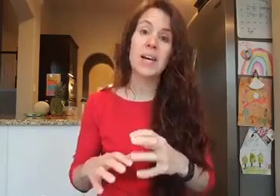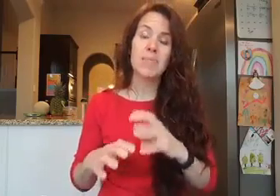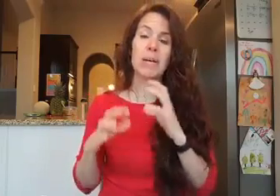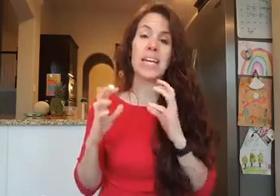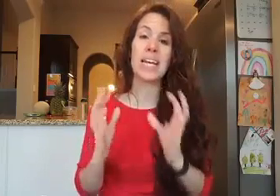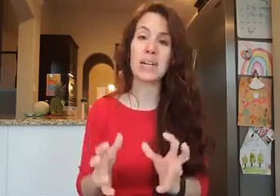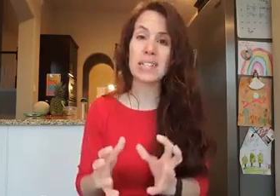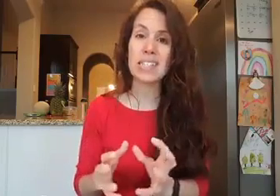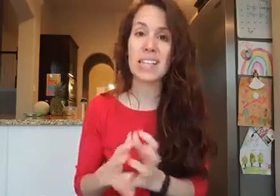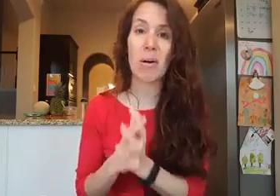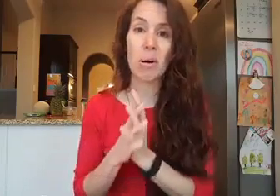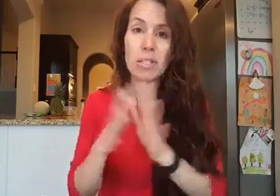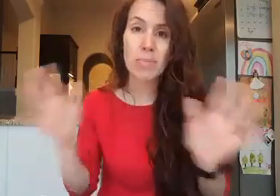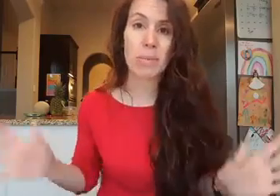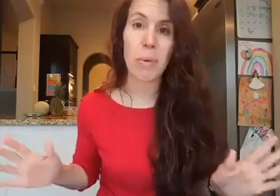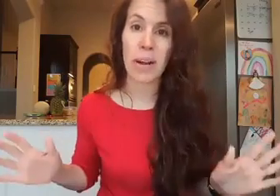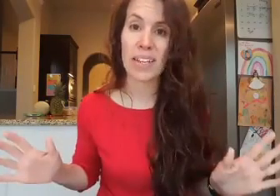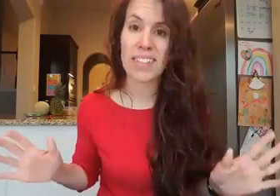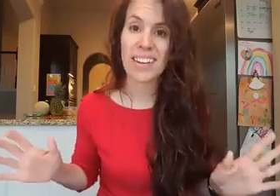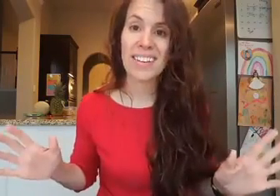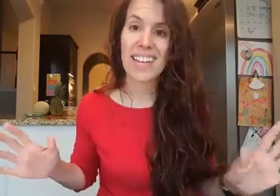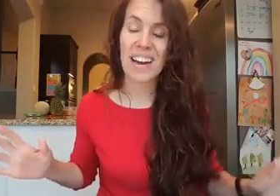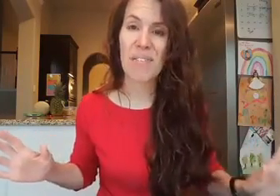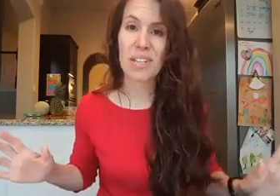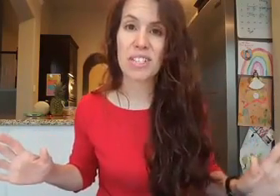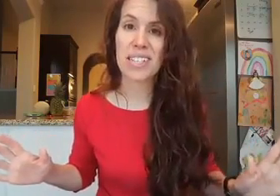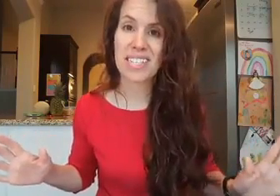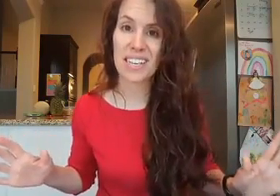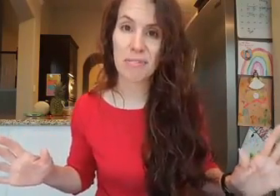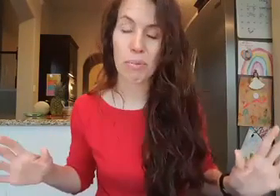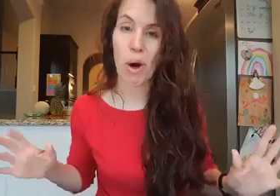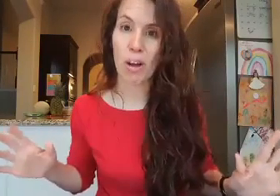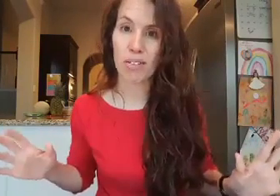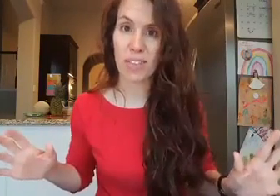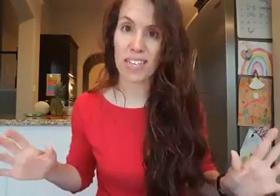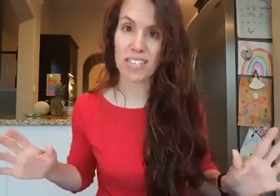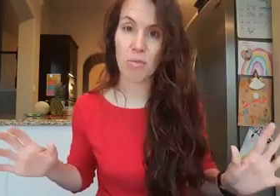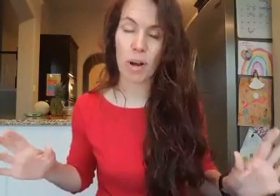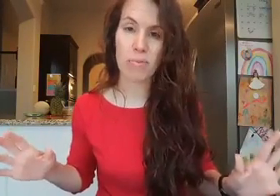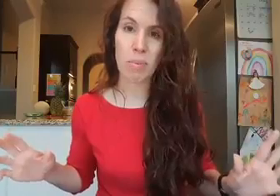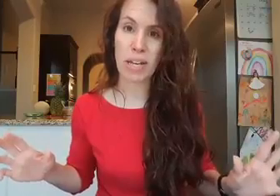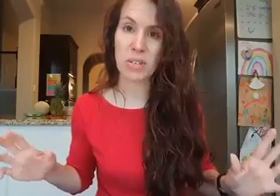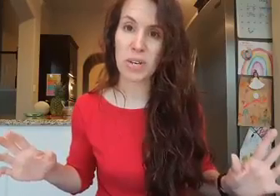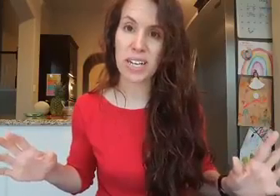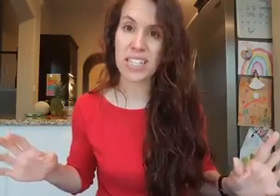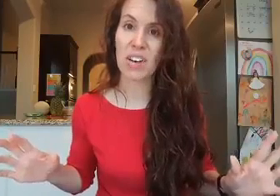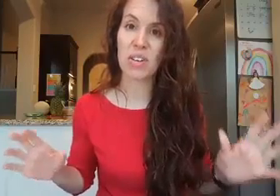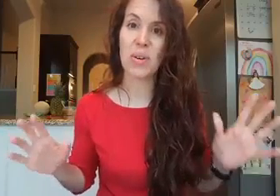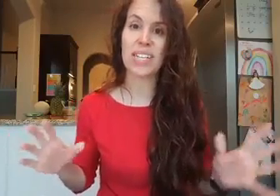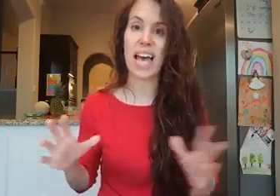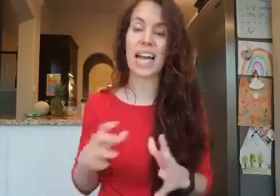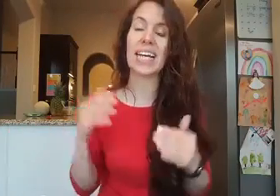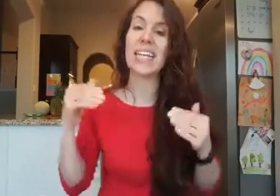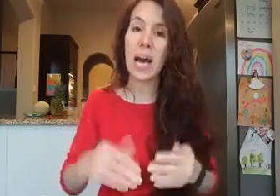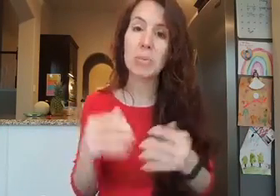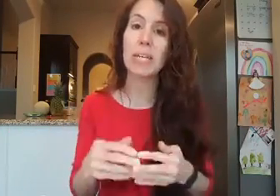But here's the ultimate point that I want you to see from all of this, of what I'm about to read and tell you, is that accountability